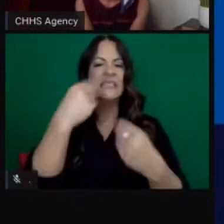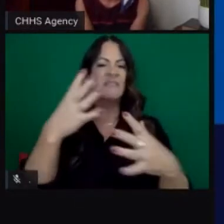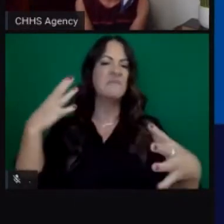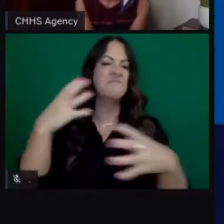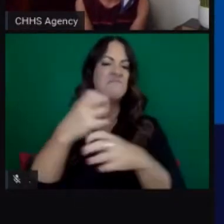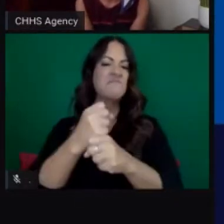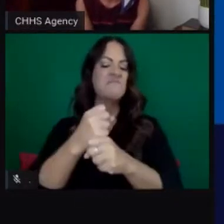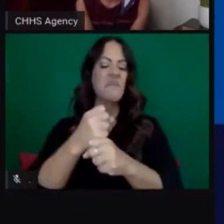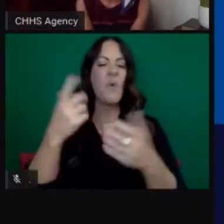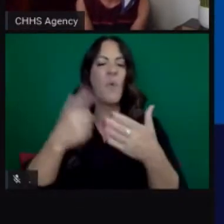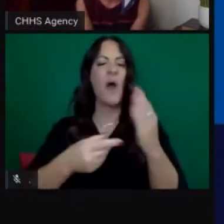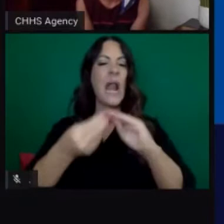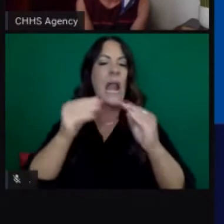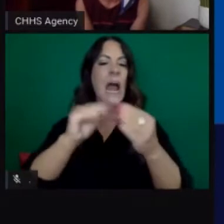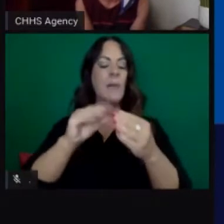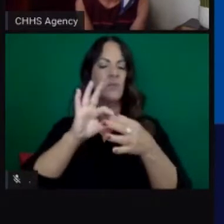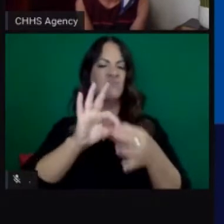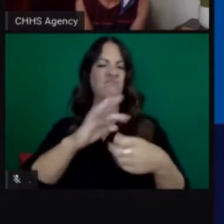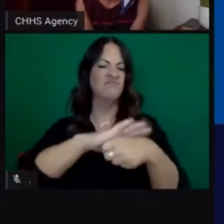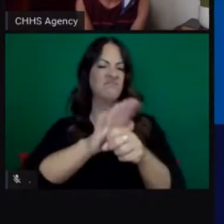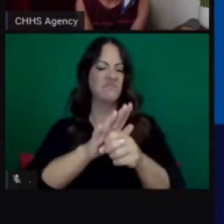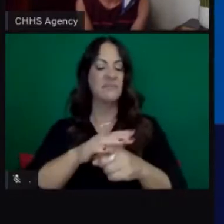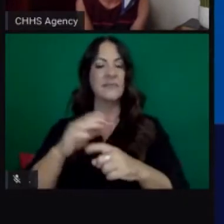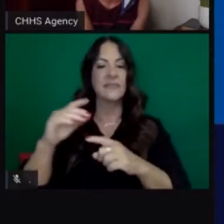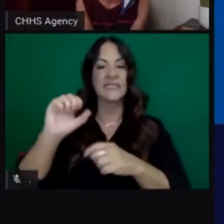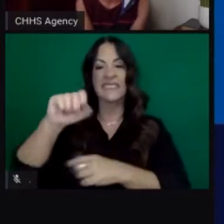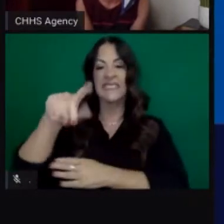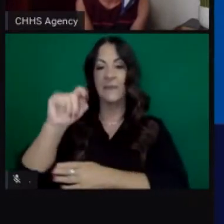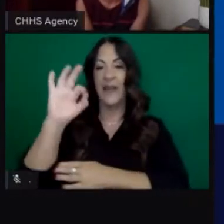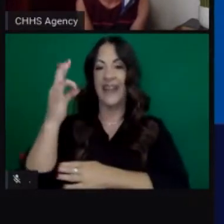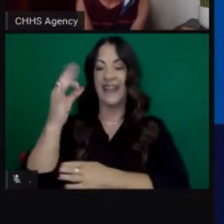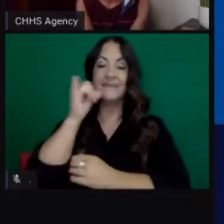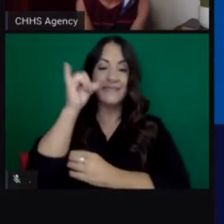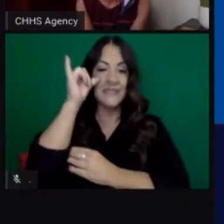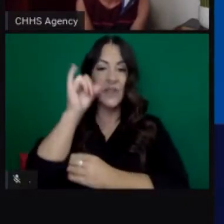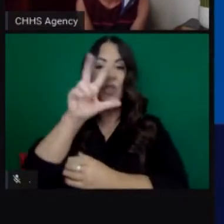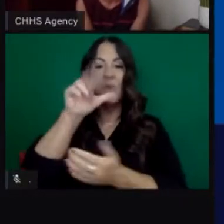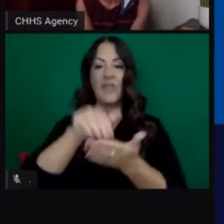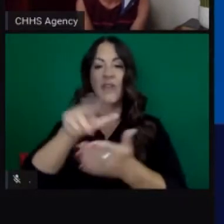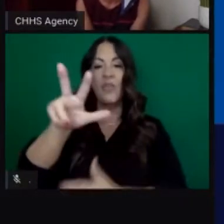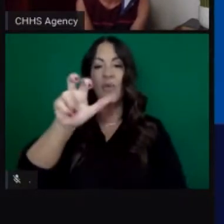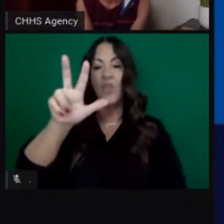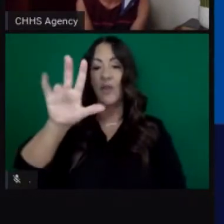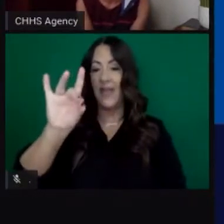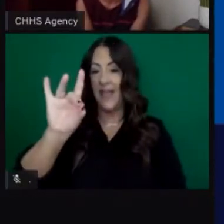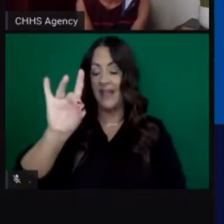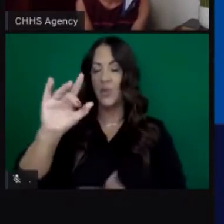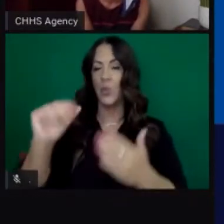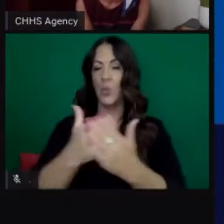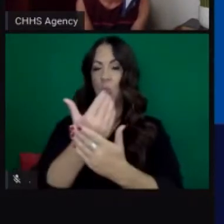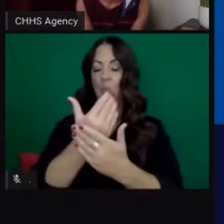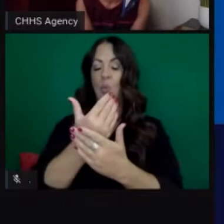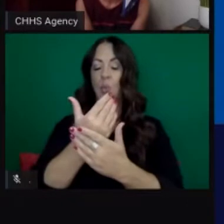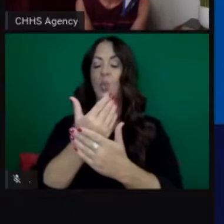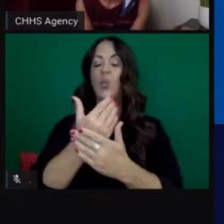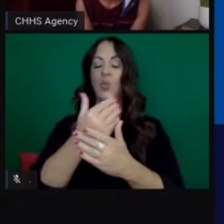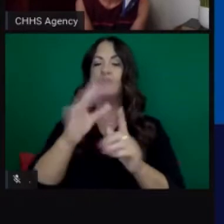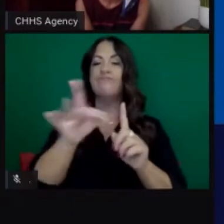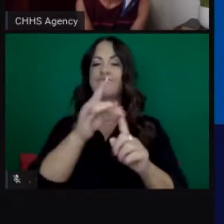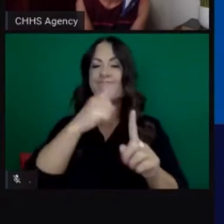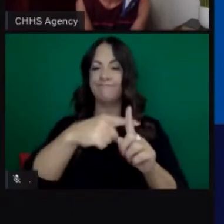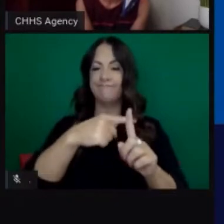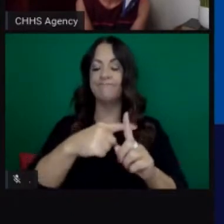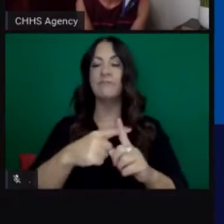our members for today. So, as of September 9th, we have 3,338 new cases here in California. Our seven-day